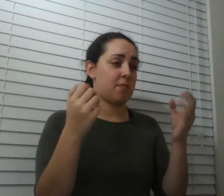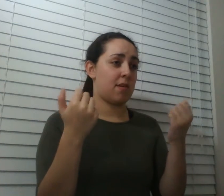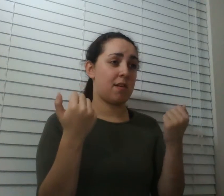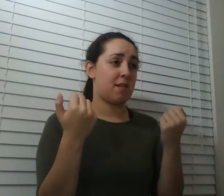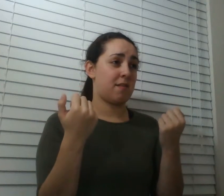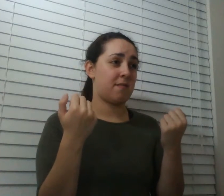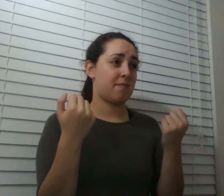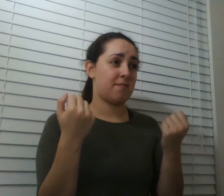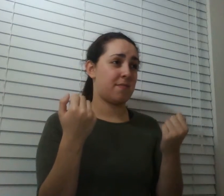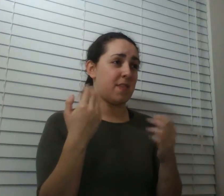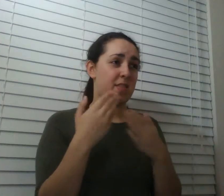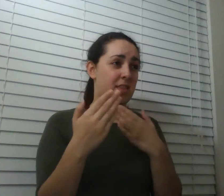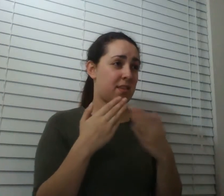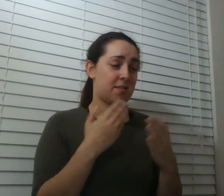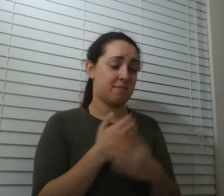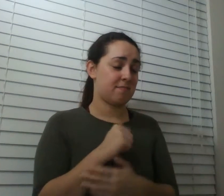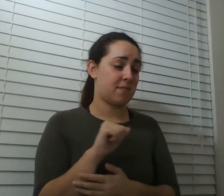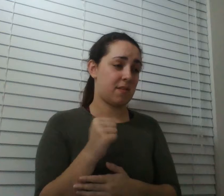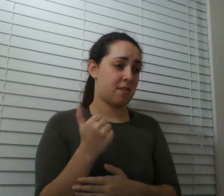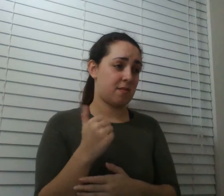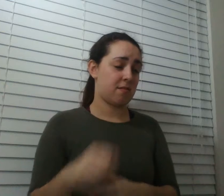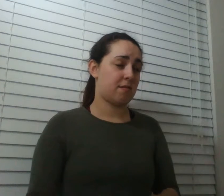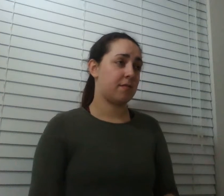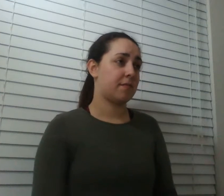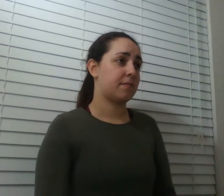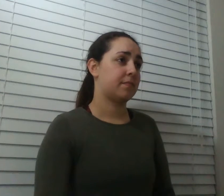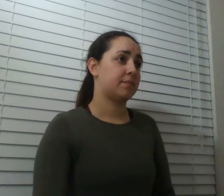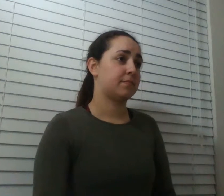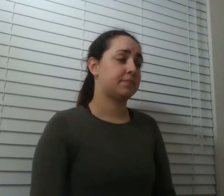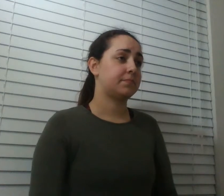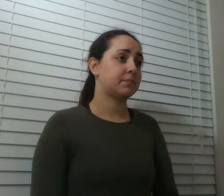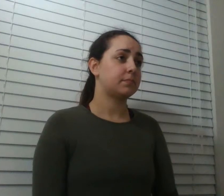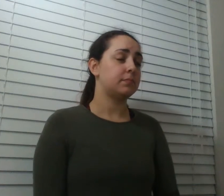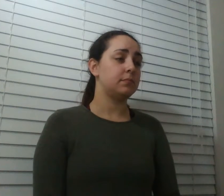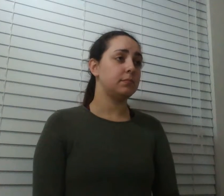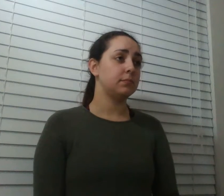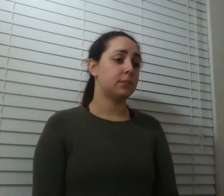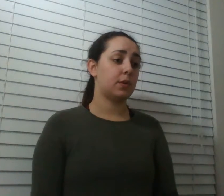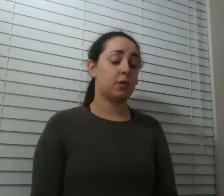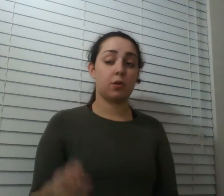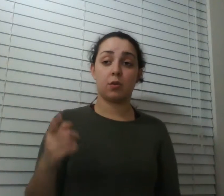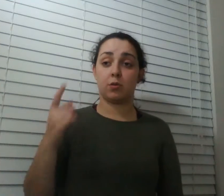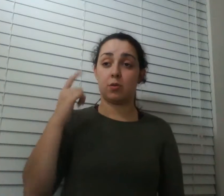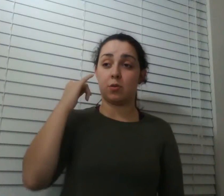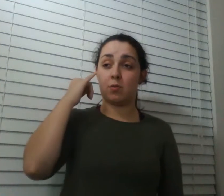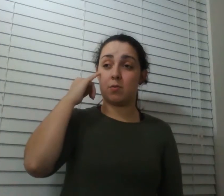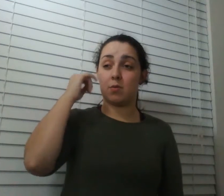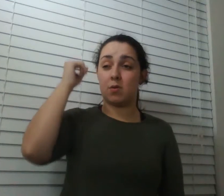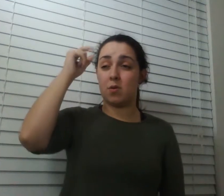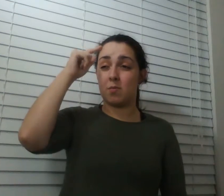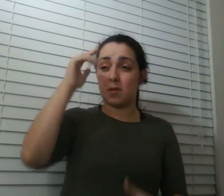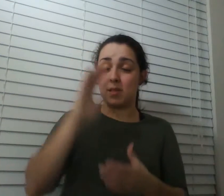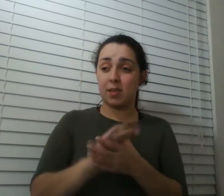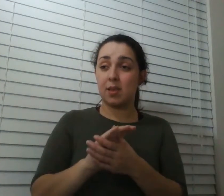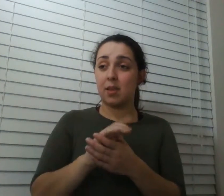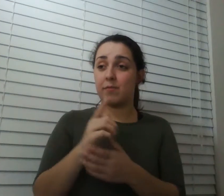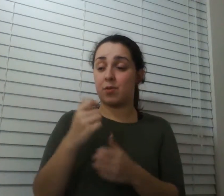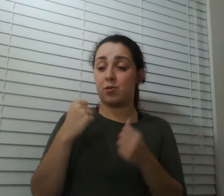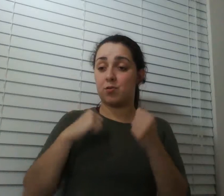that that the show is already going on before you get there and everything like that or is that just is that is